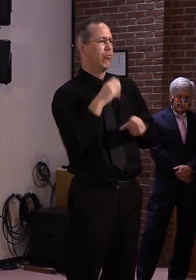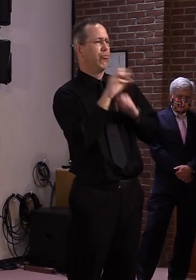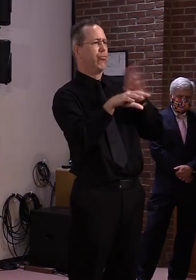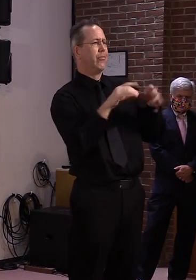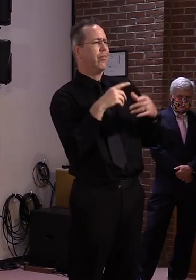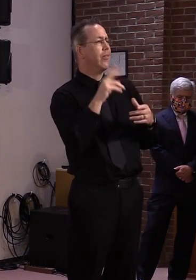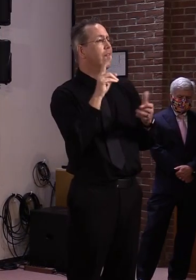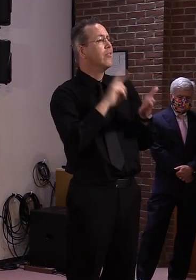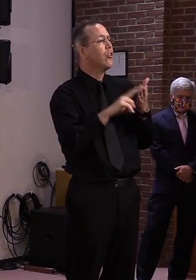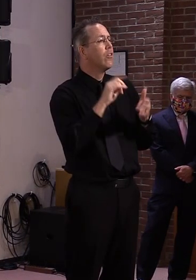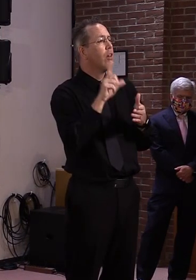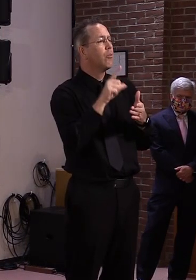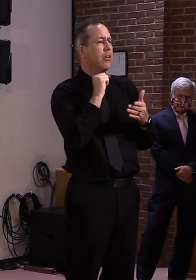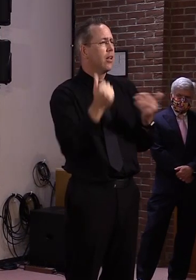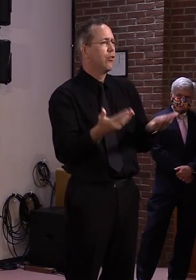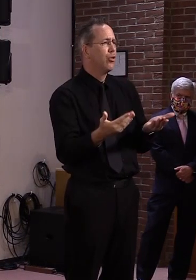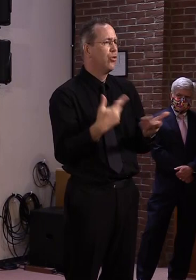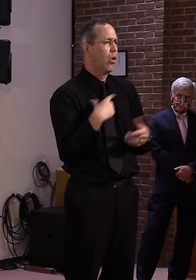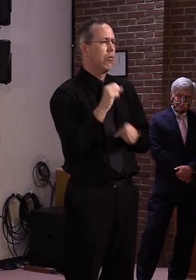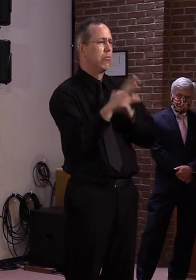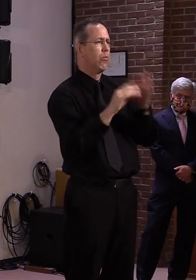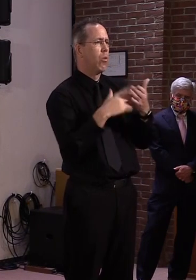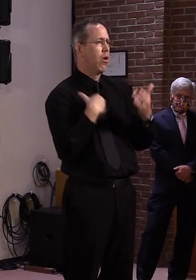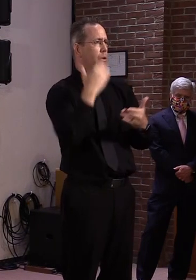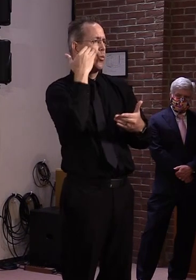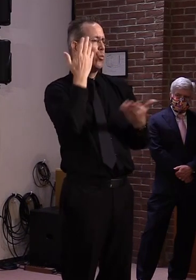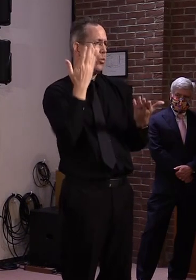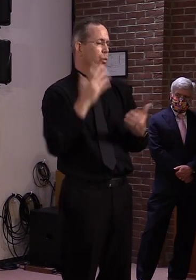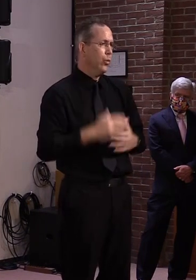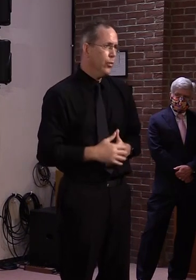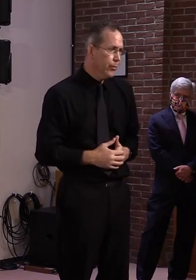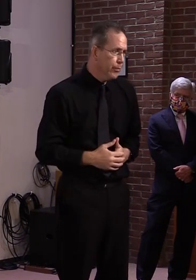Hi, good afternoon. Happy Canada Day.